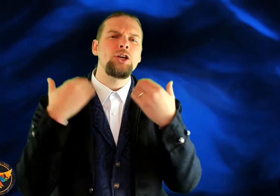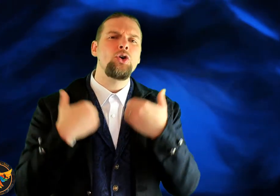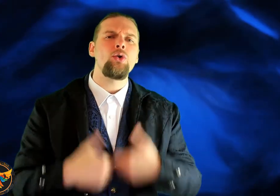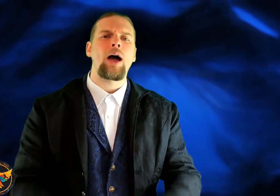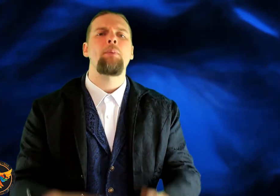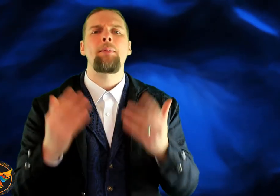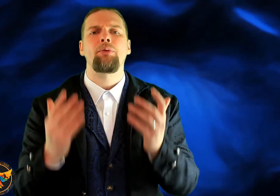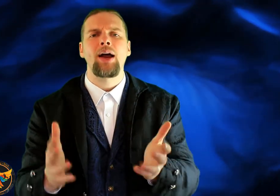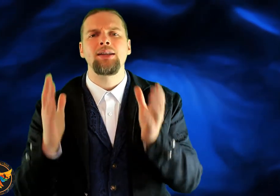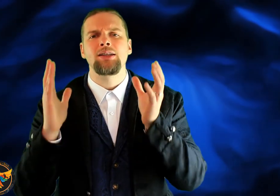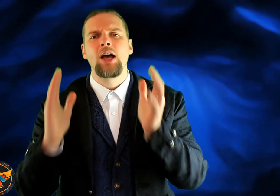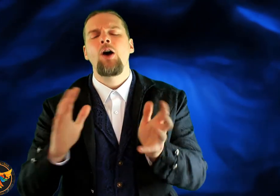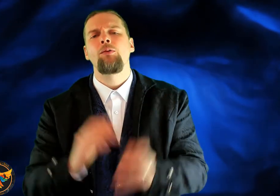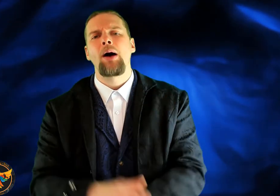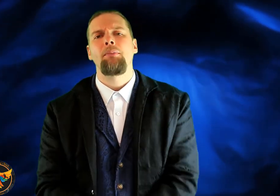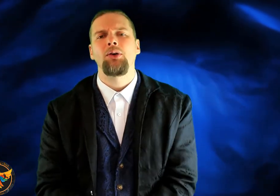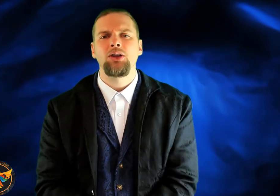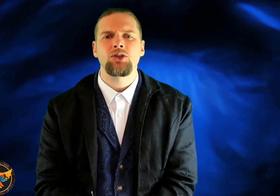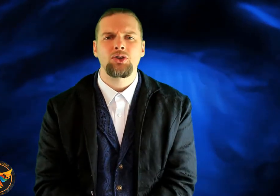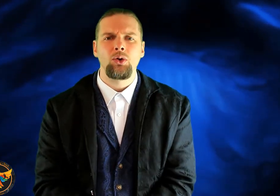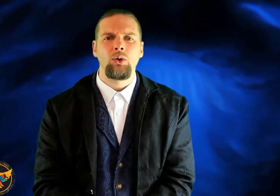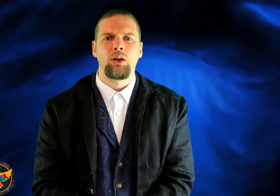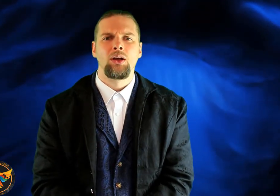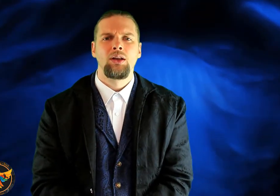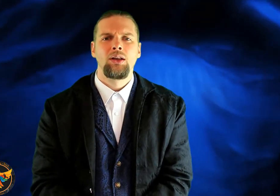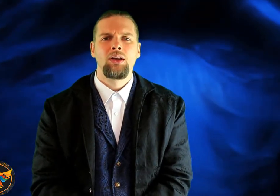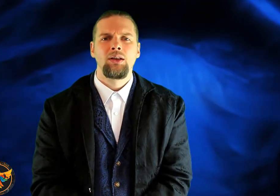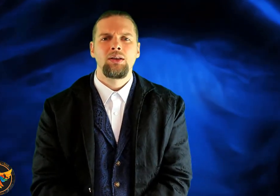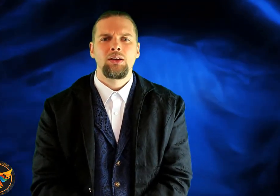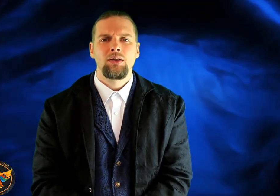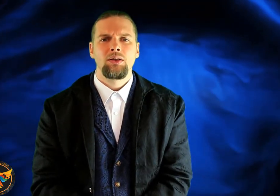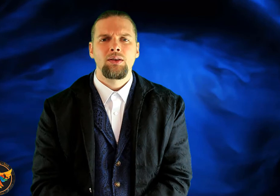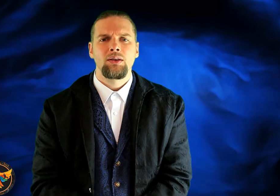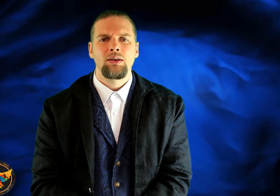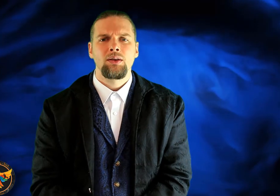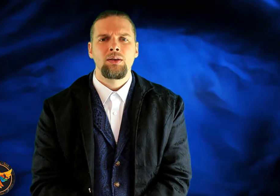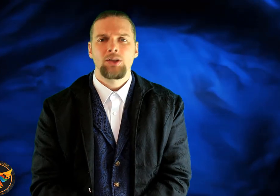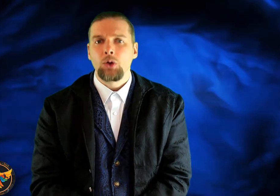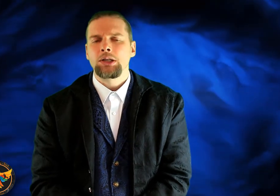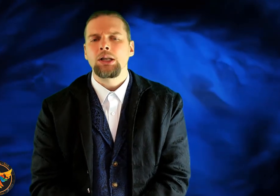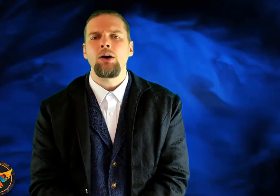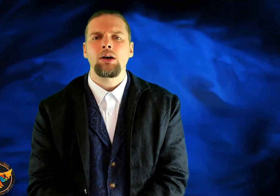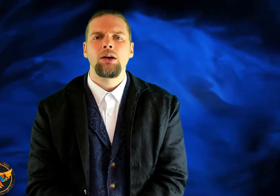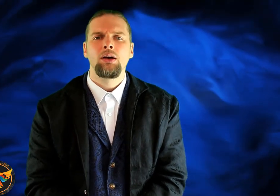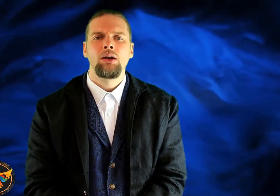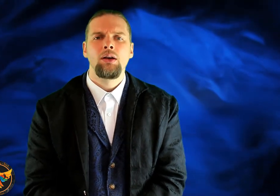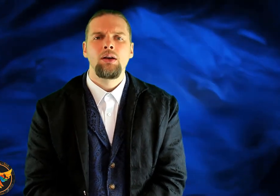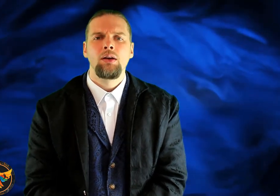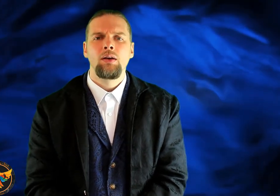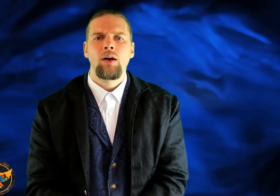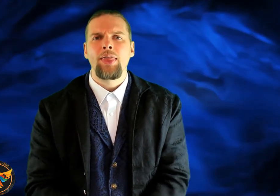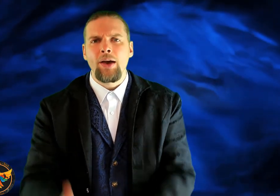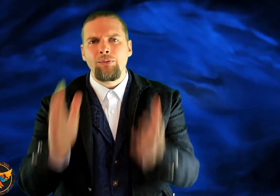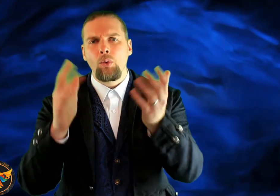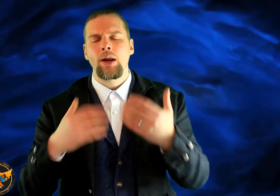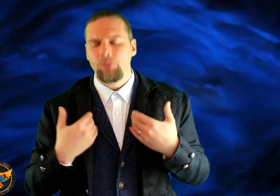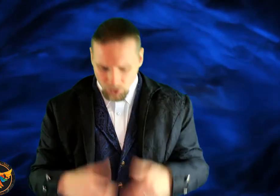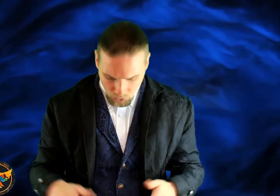know how my brand of mind, body and soul is going to look. And therefore, whenever I do